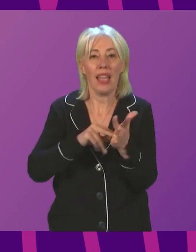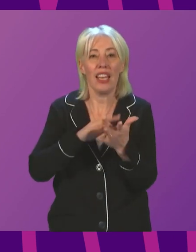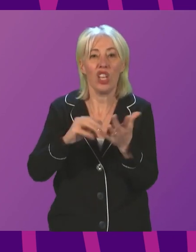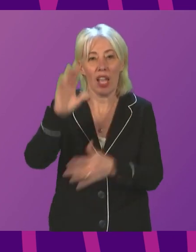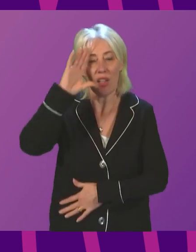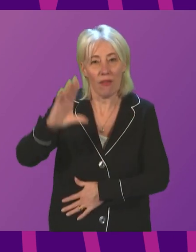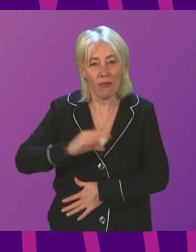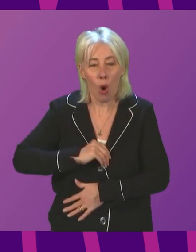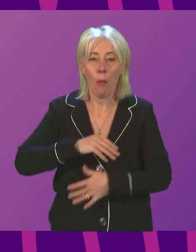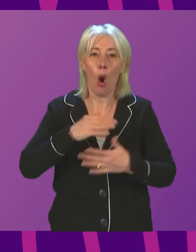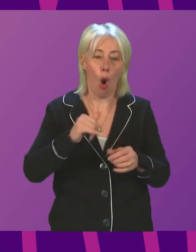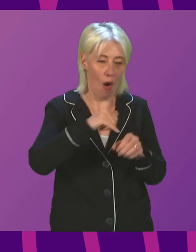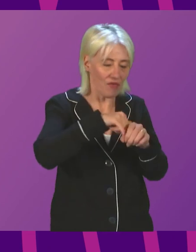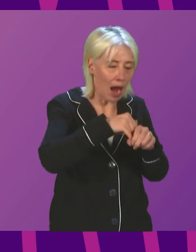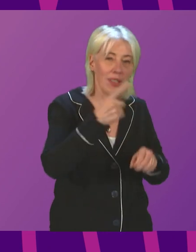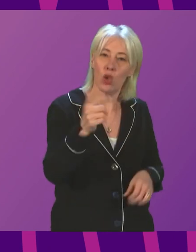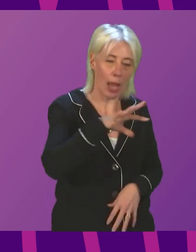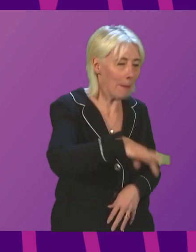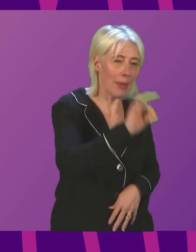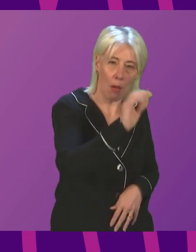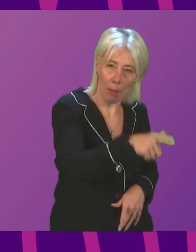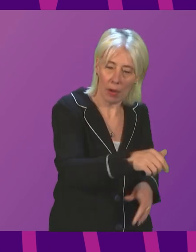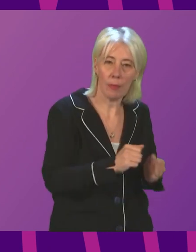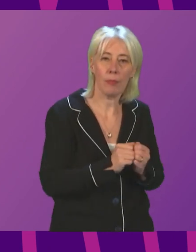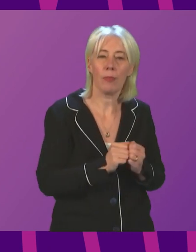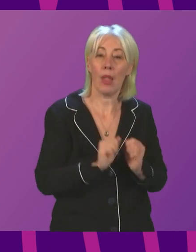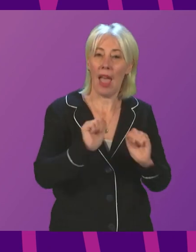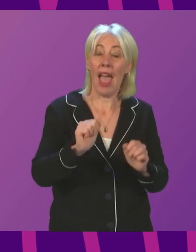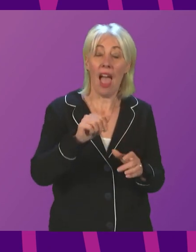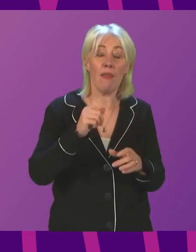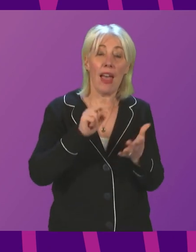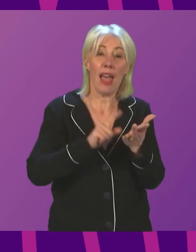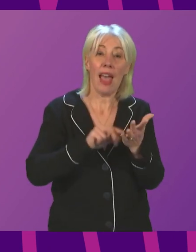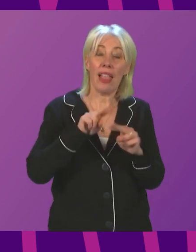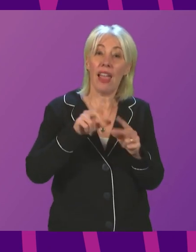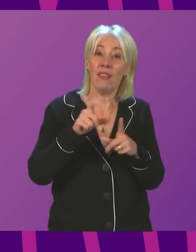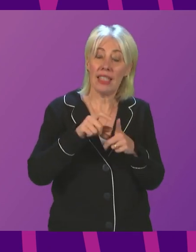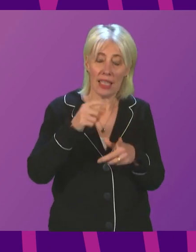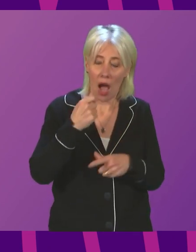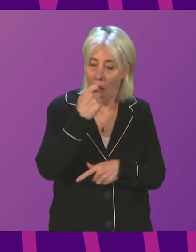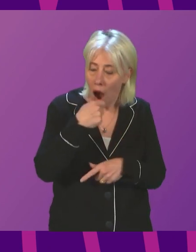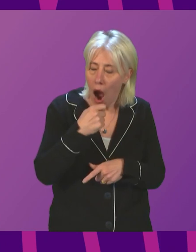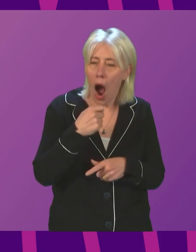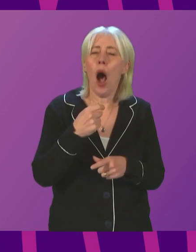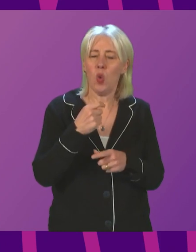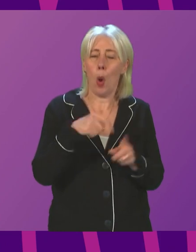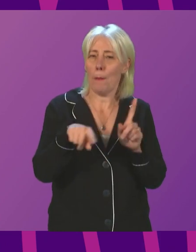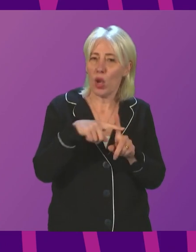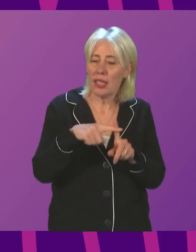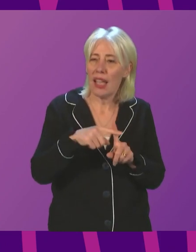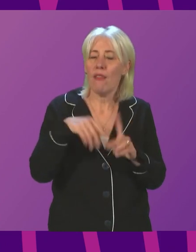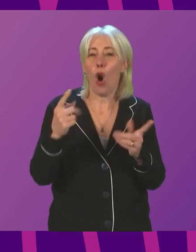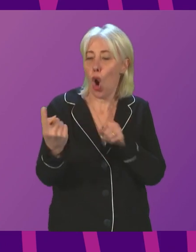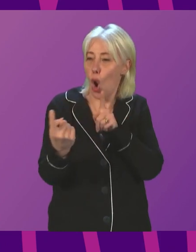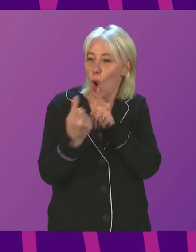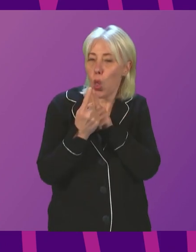from a local test site or pharmacy. If an individual tests positive or are identified as a close contact or have